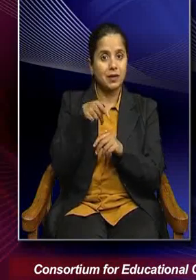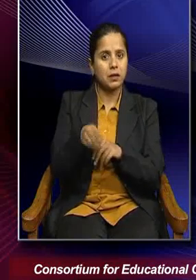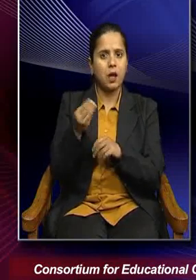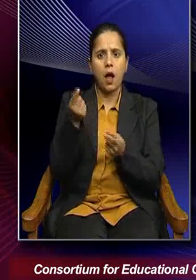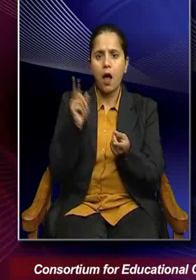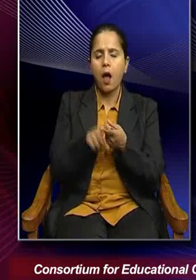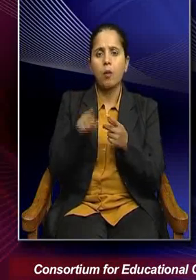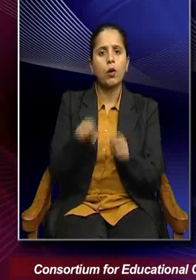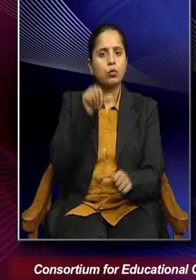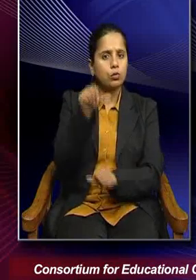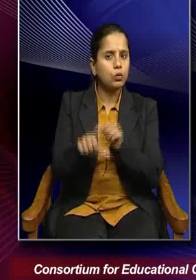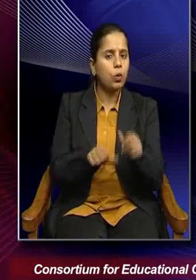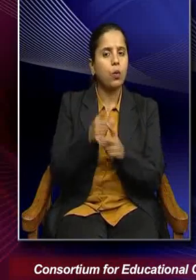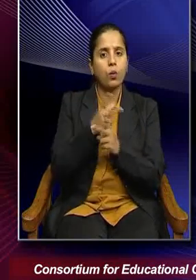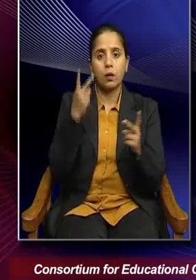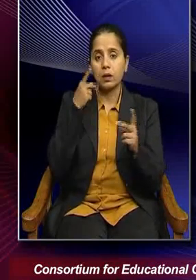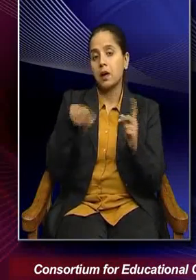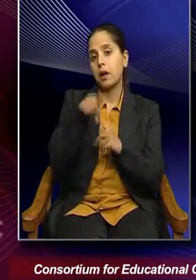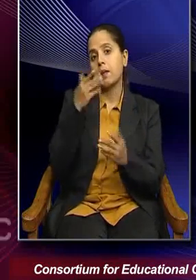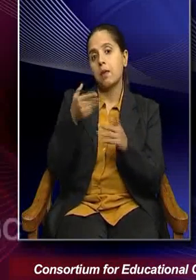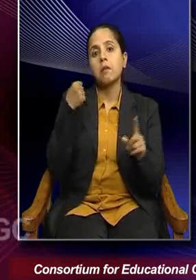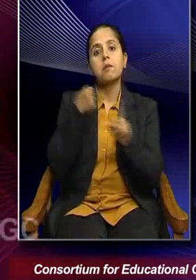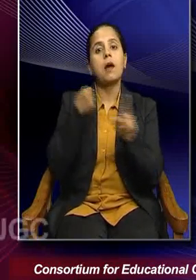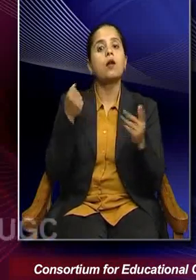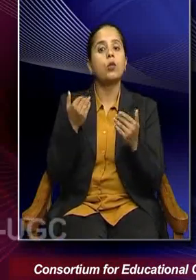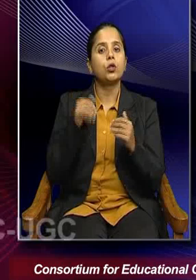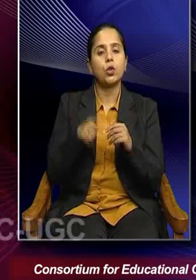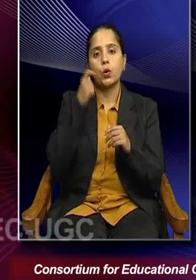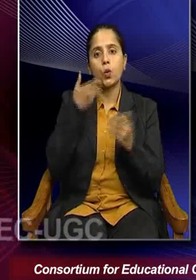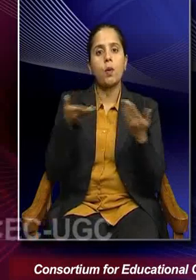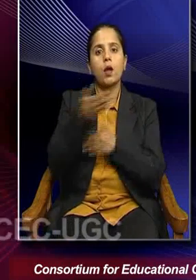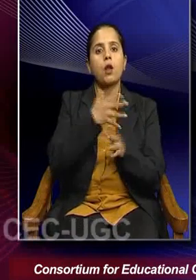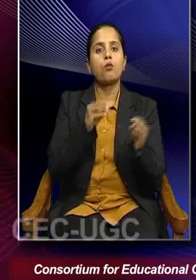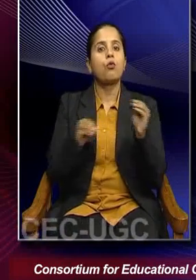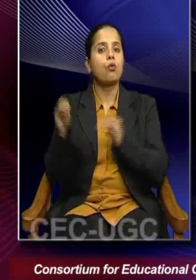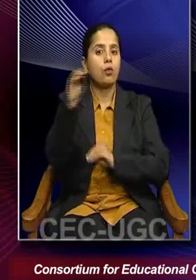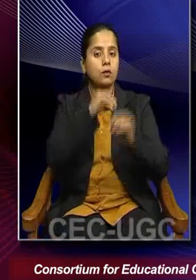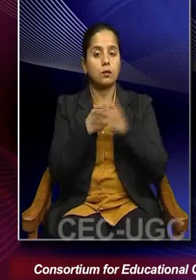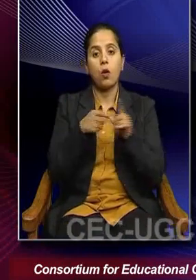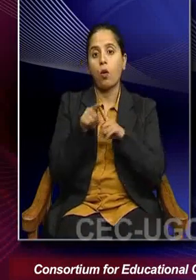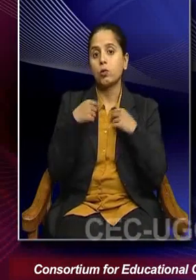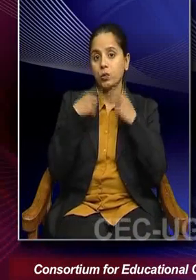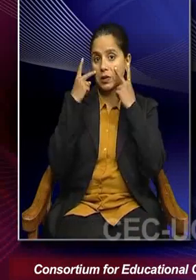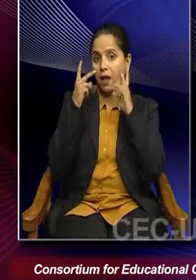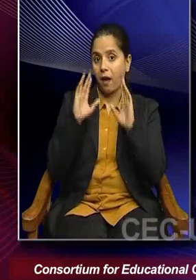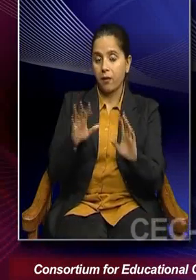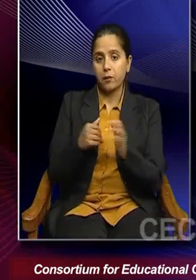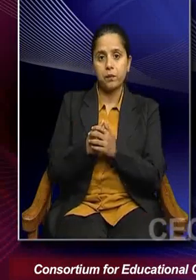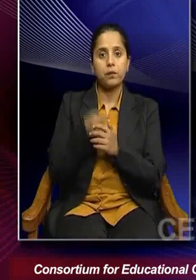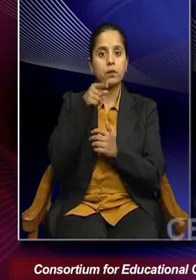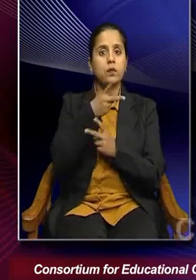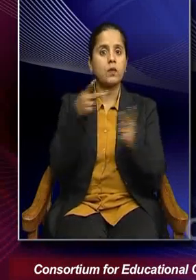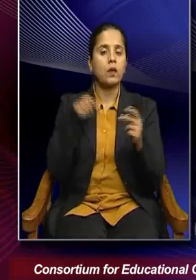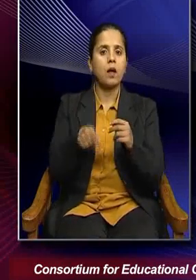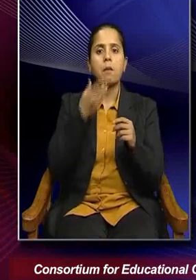and slow processes are likely to impact, you know, human movements. We also observe that there is a, you know, melting of